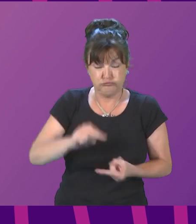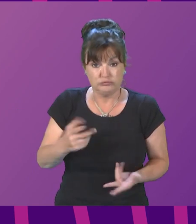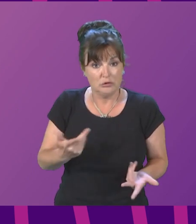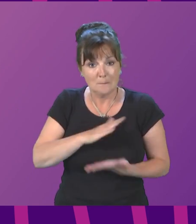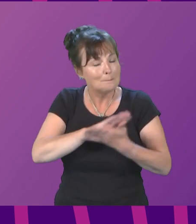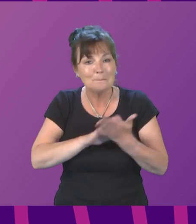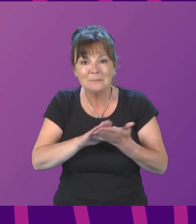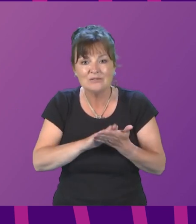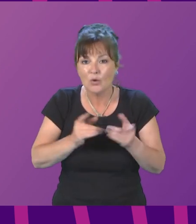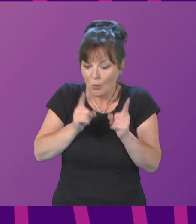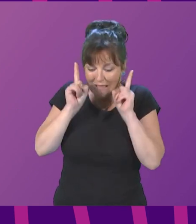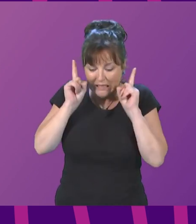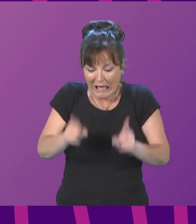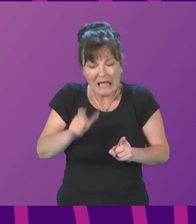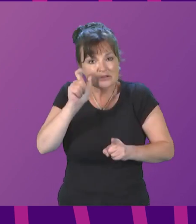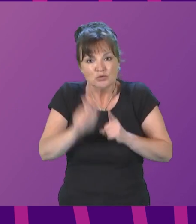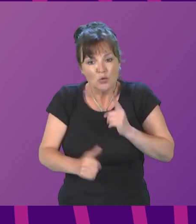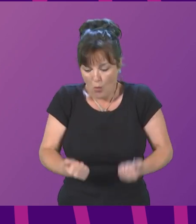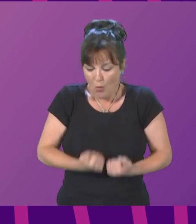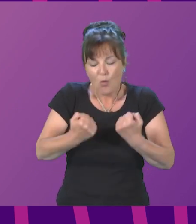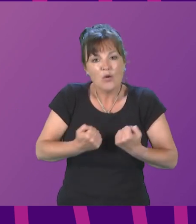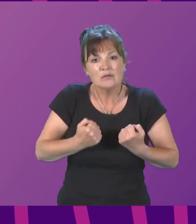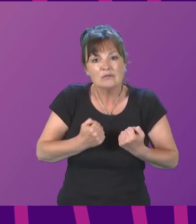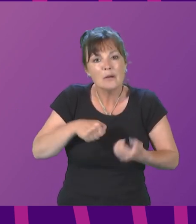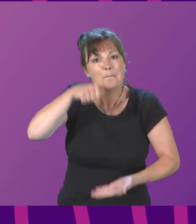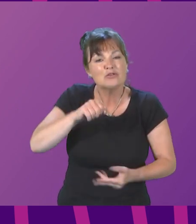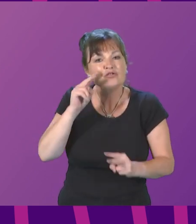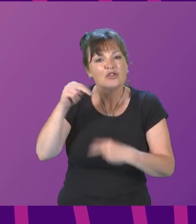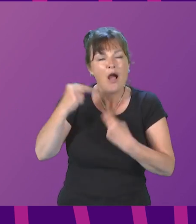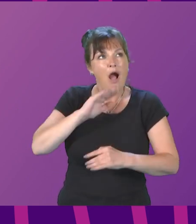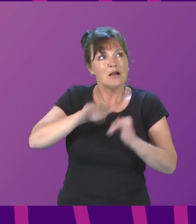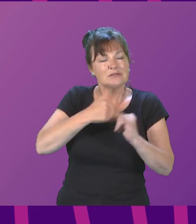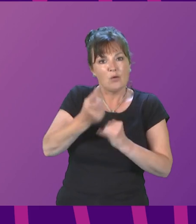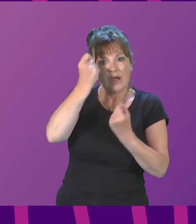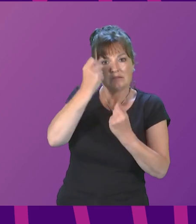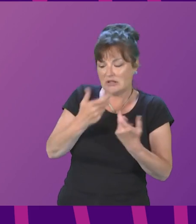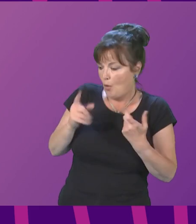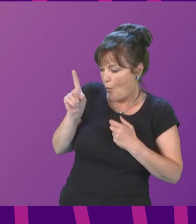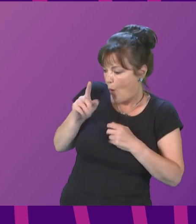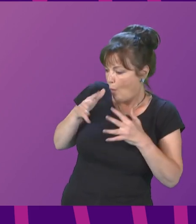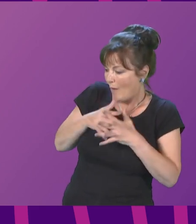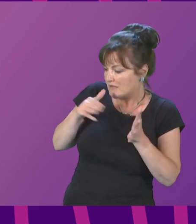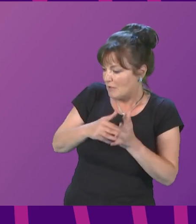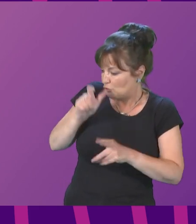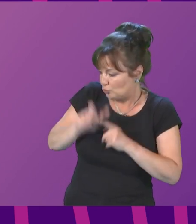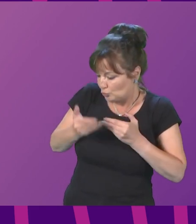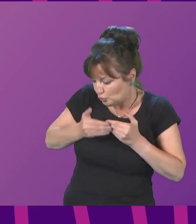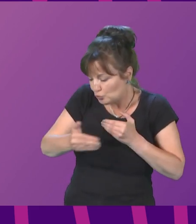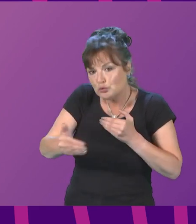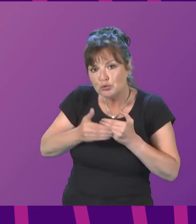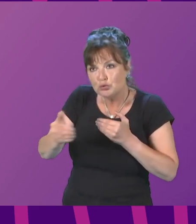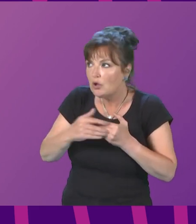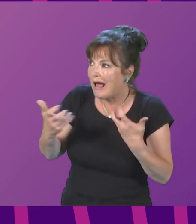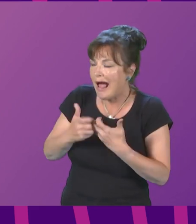to conclude our own budget review until we understand the impact of decisions that will be taken at Westminster in the days and weeks